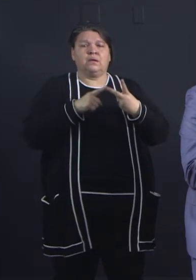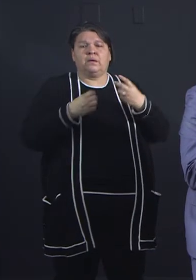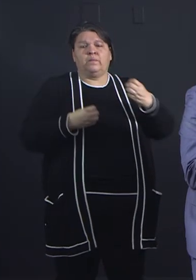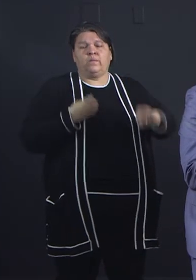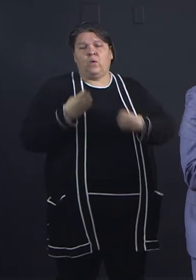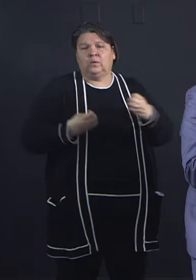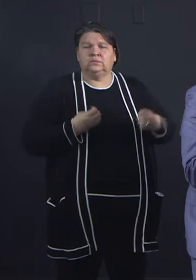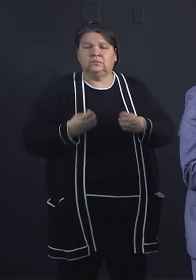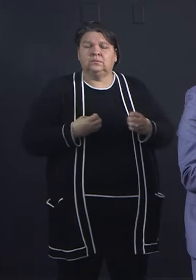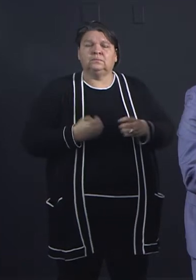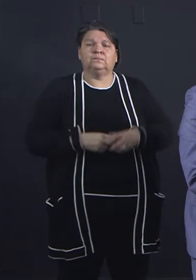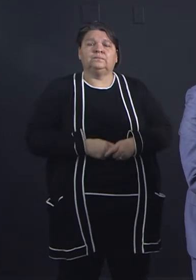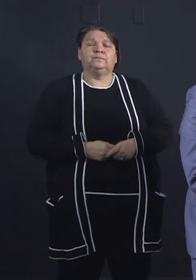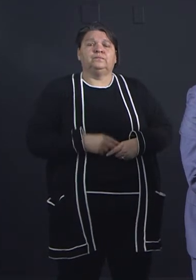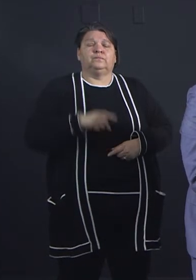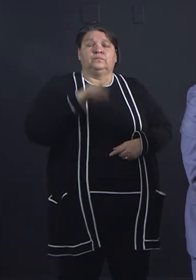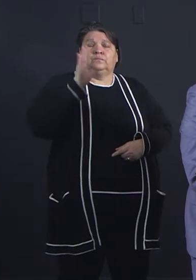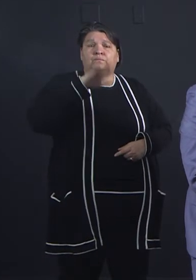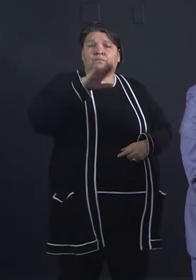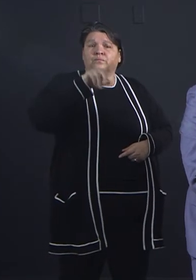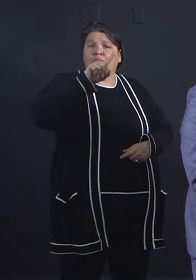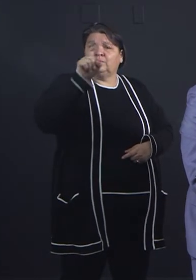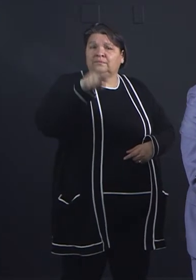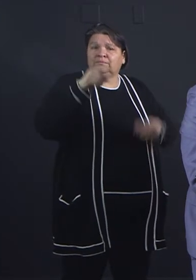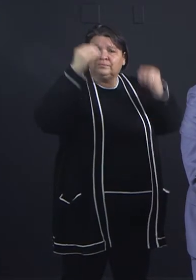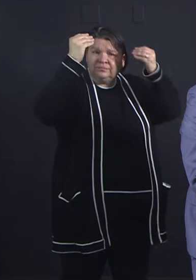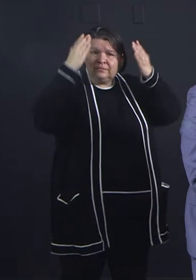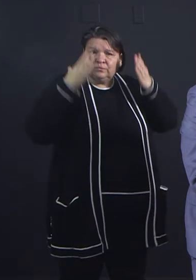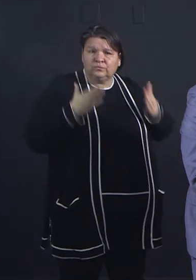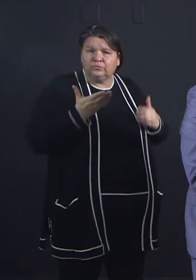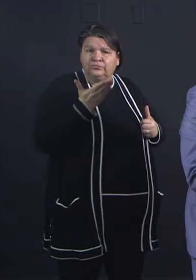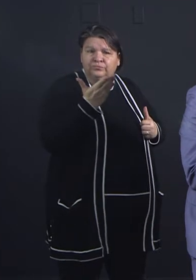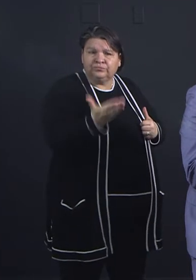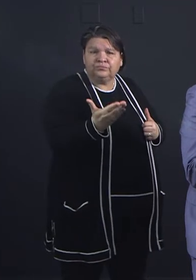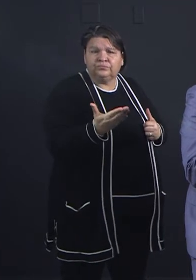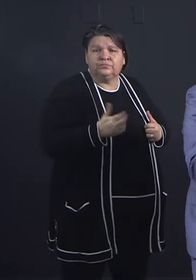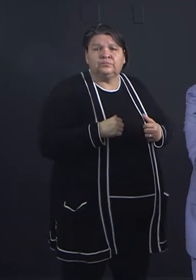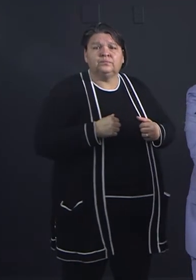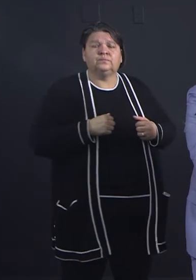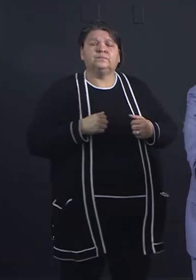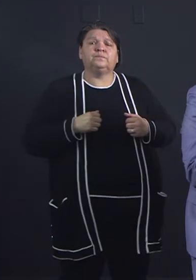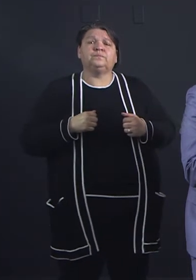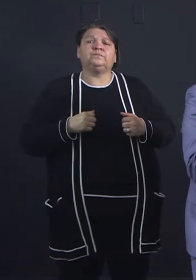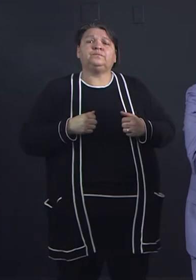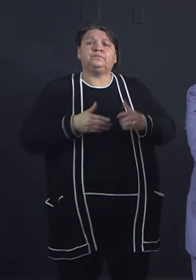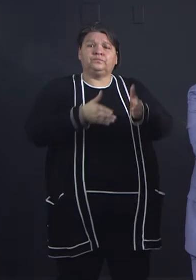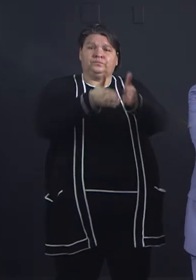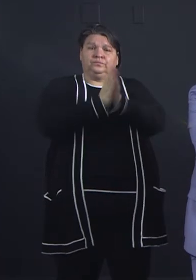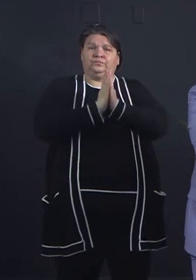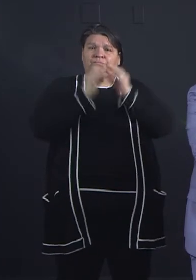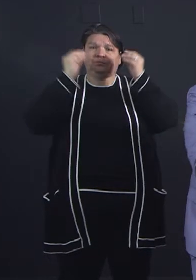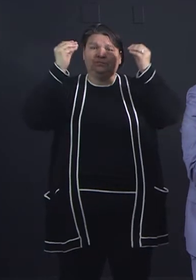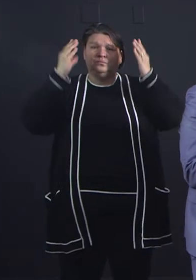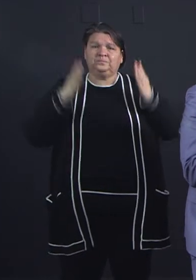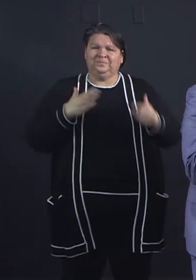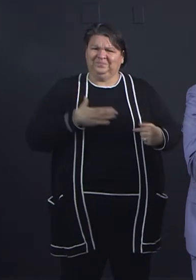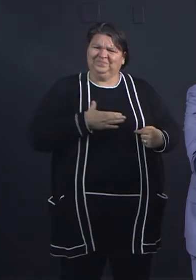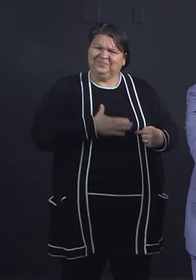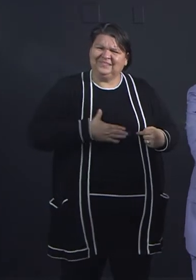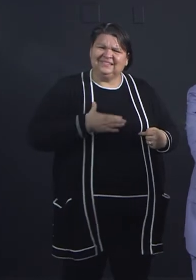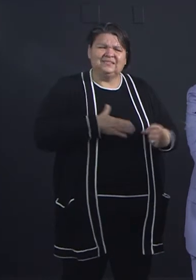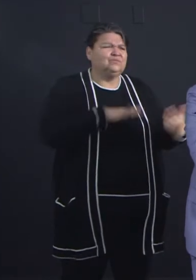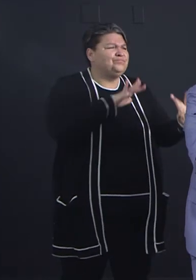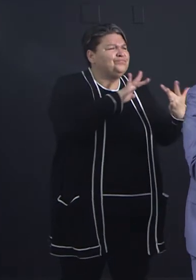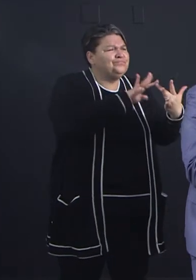teachers while we were standing up our online process to reach out and ask, make phone calls or